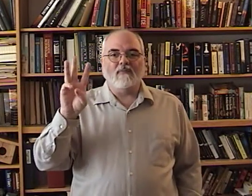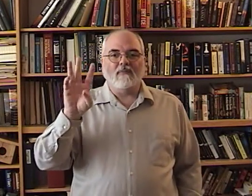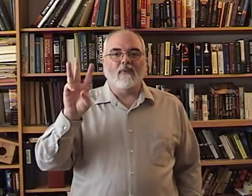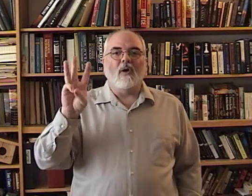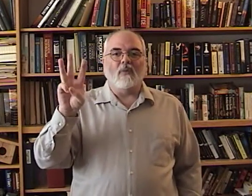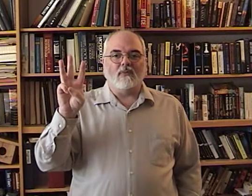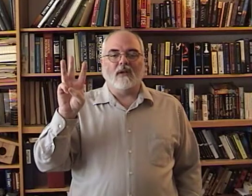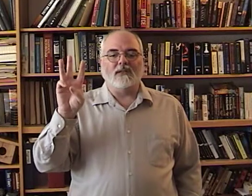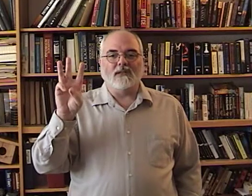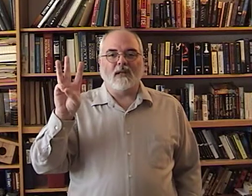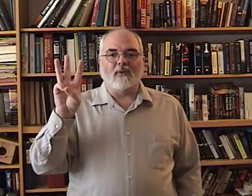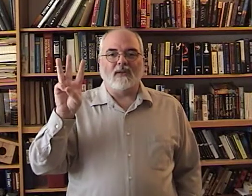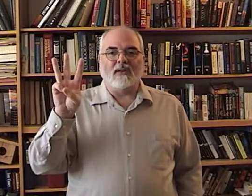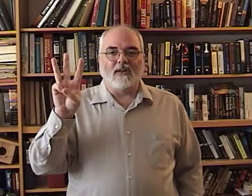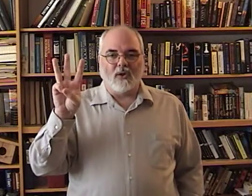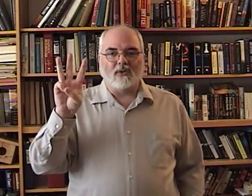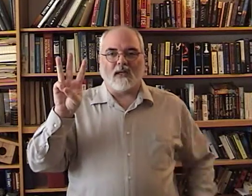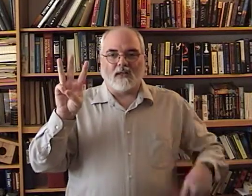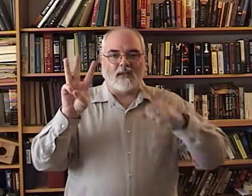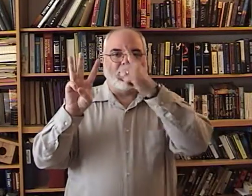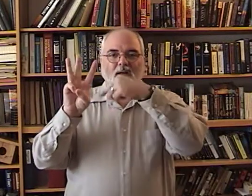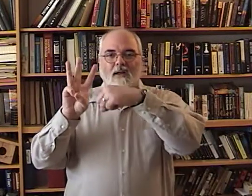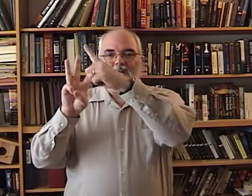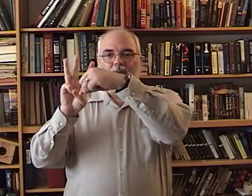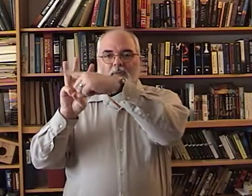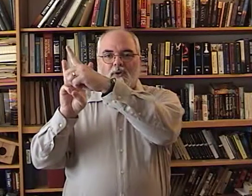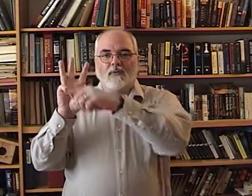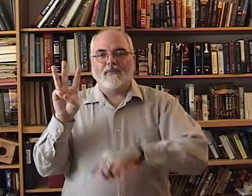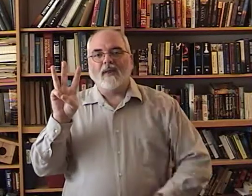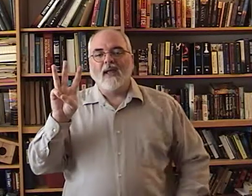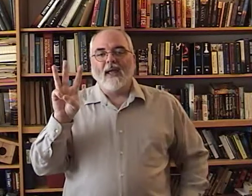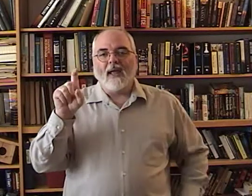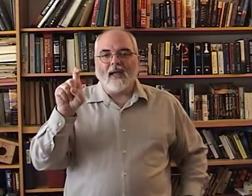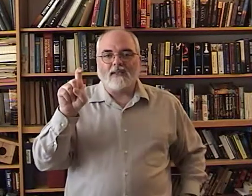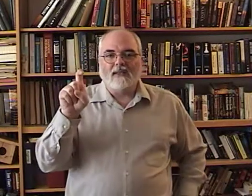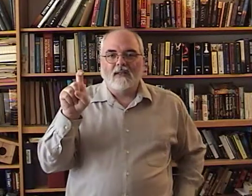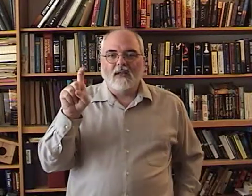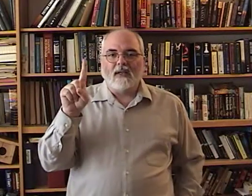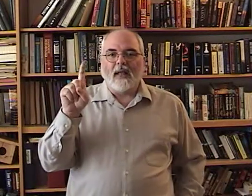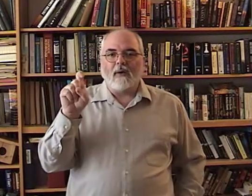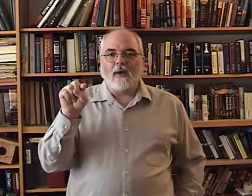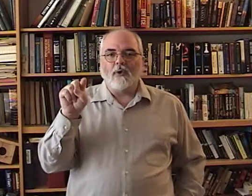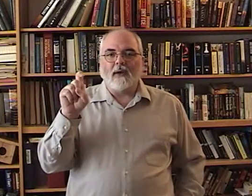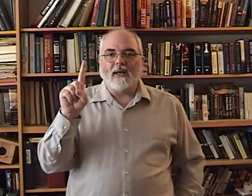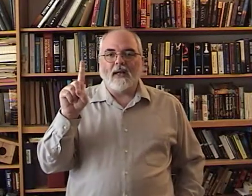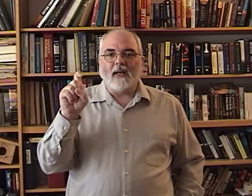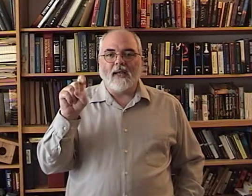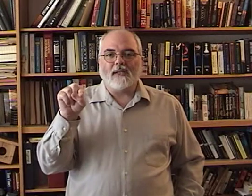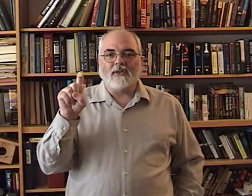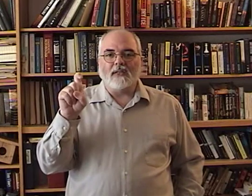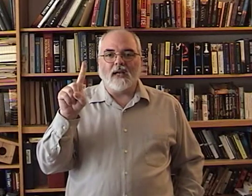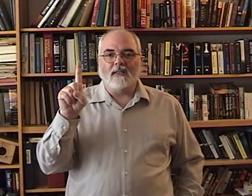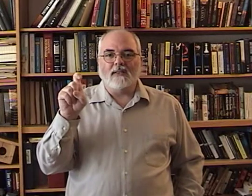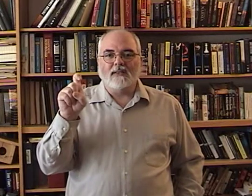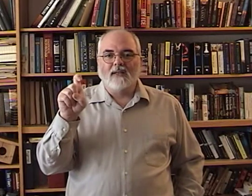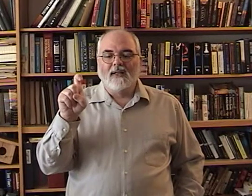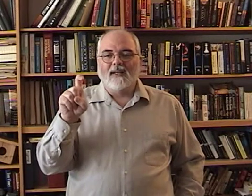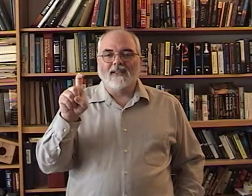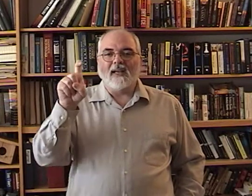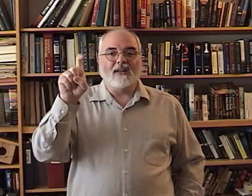No. Let's just think with... Looks like the letter W. X. Now I do my daily exercises. It's kind of